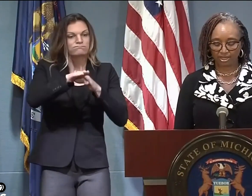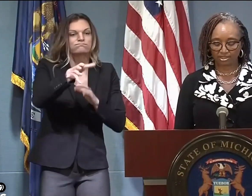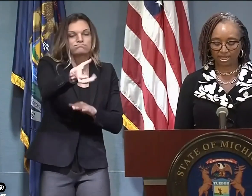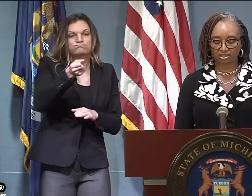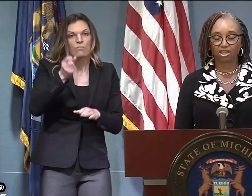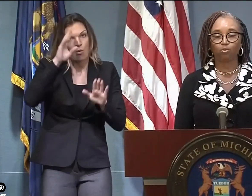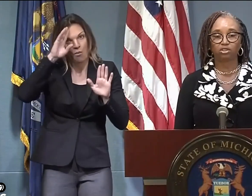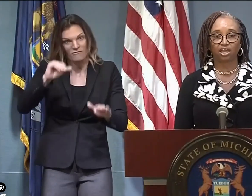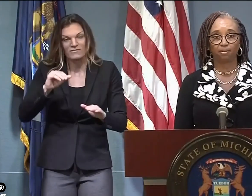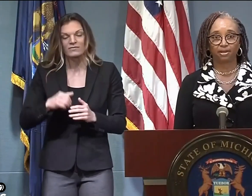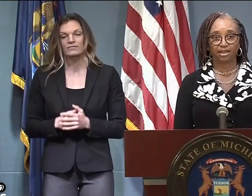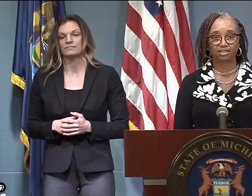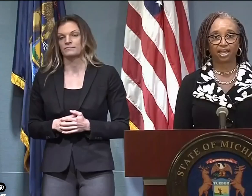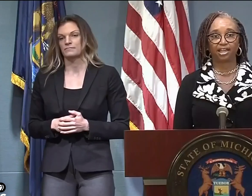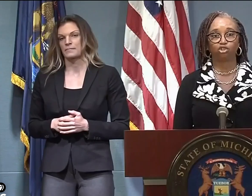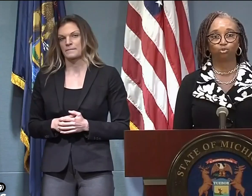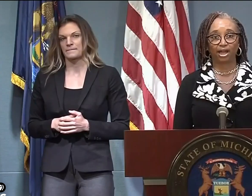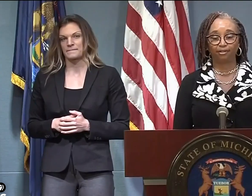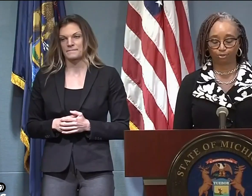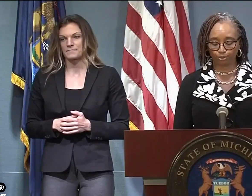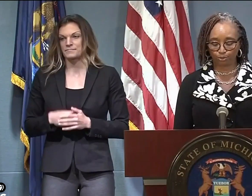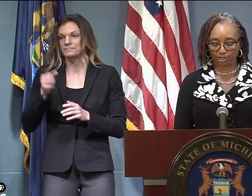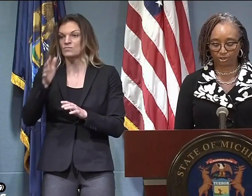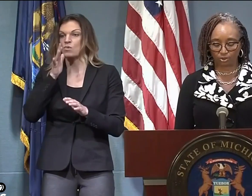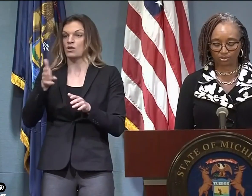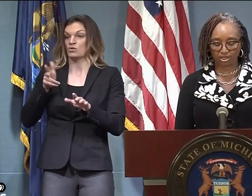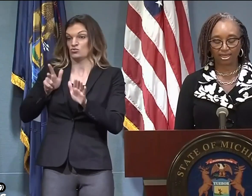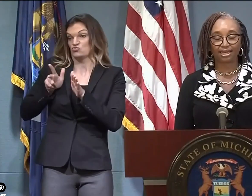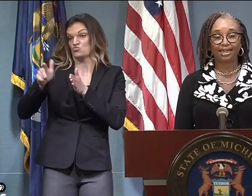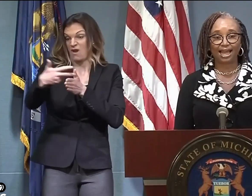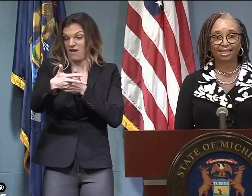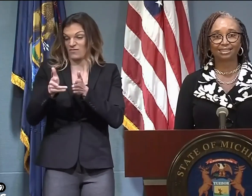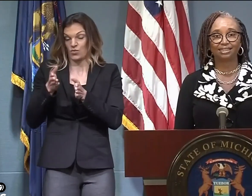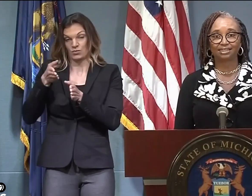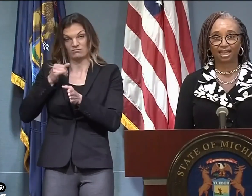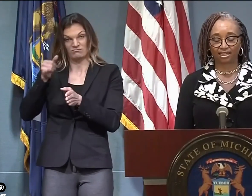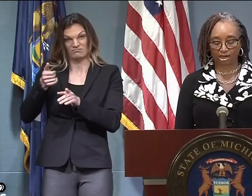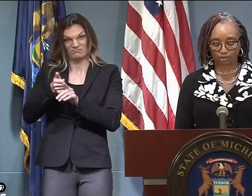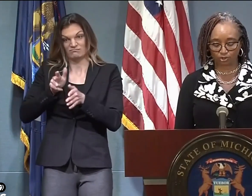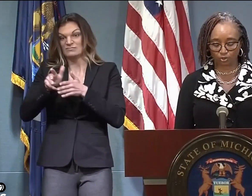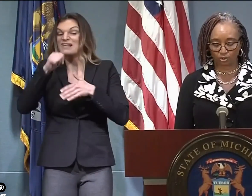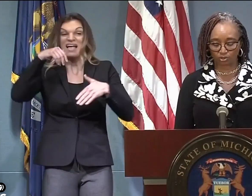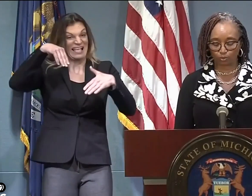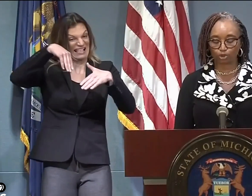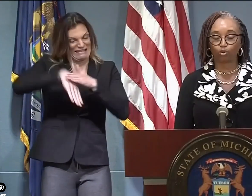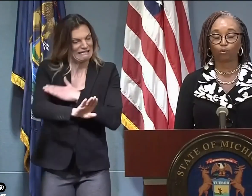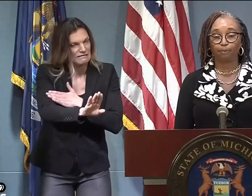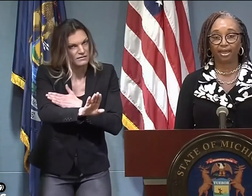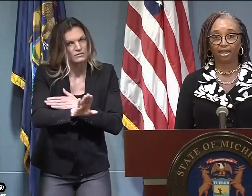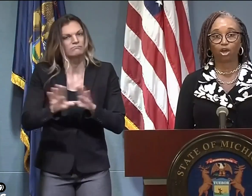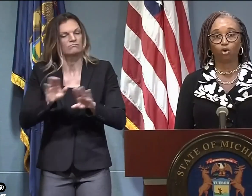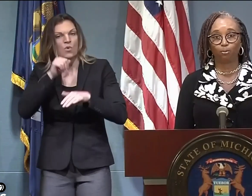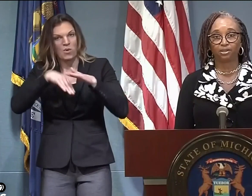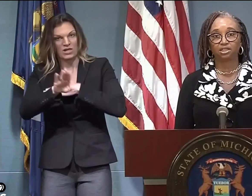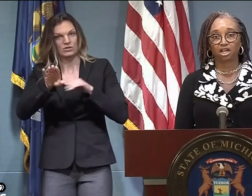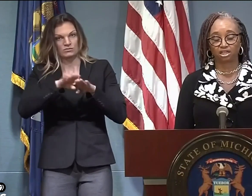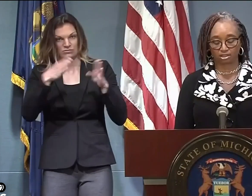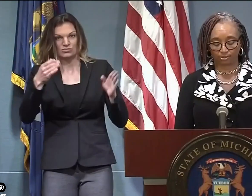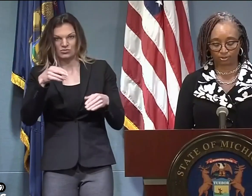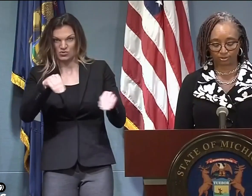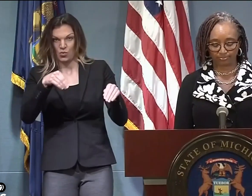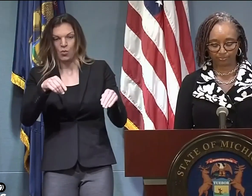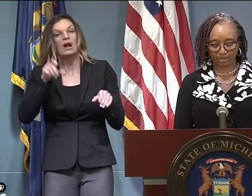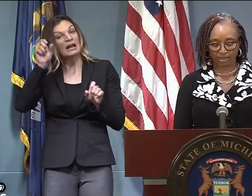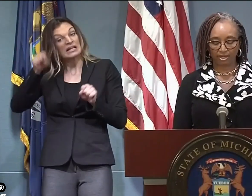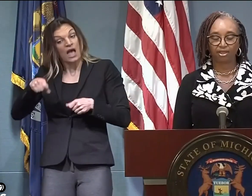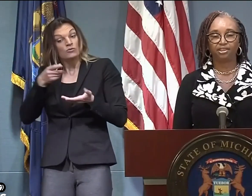locations across the country. Testing will take place at drive-through windows, not inside our stores,